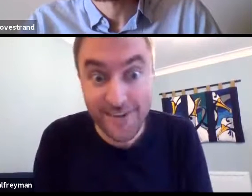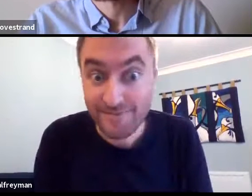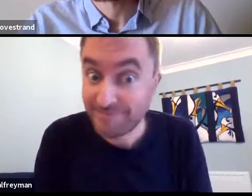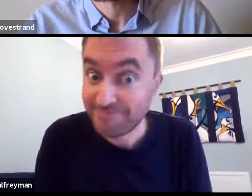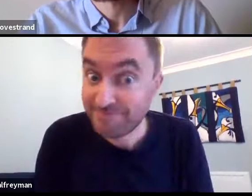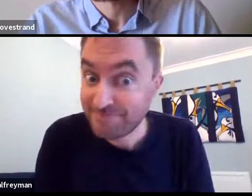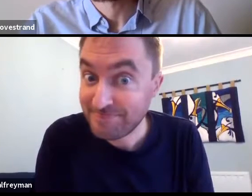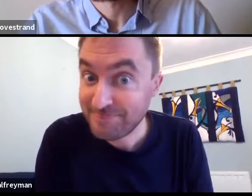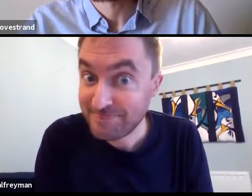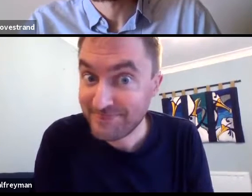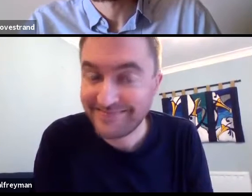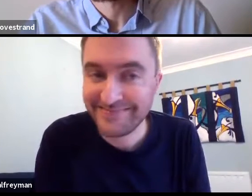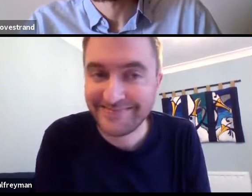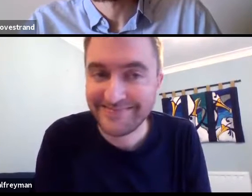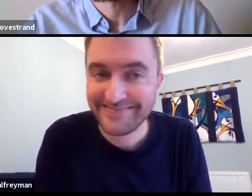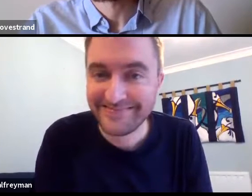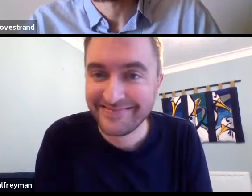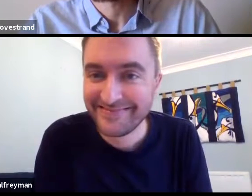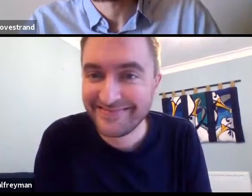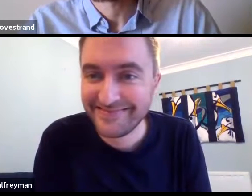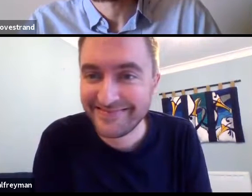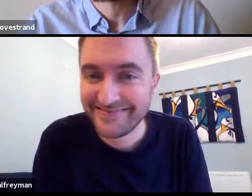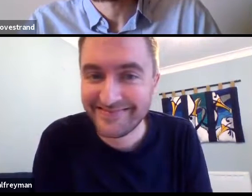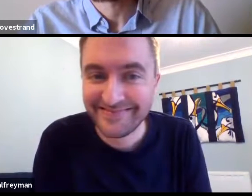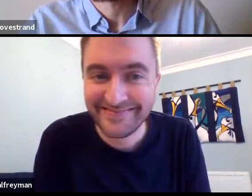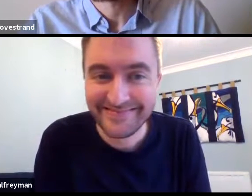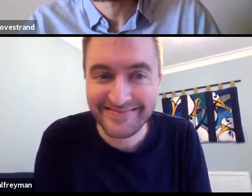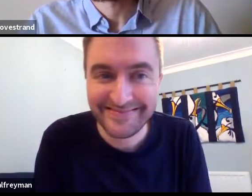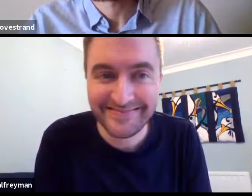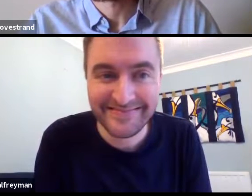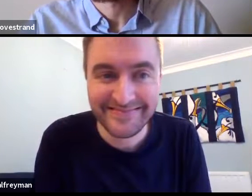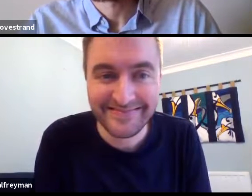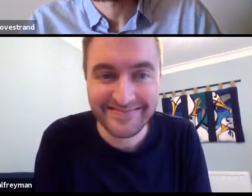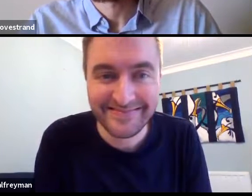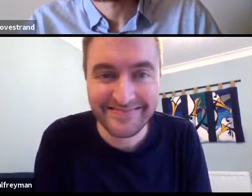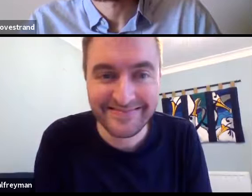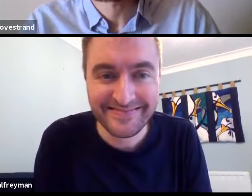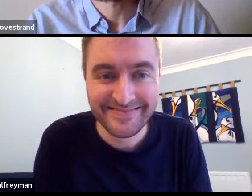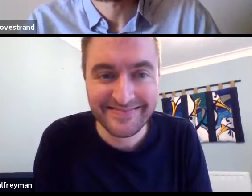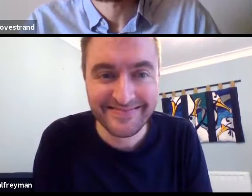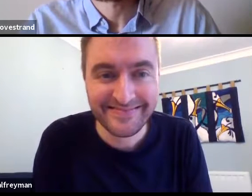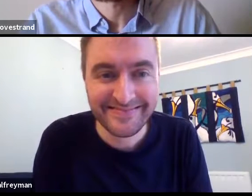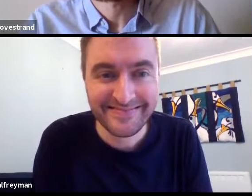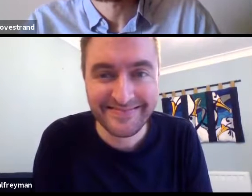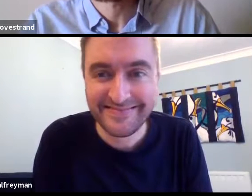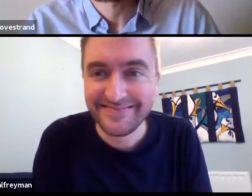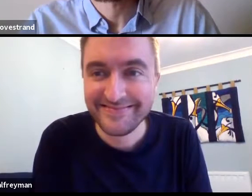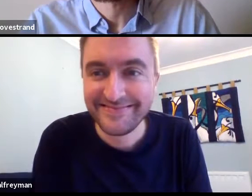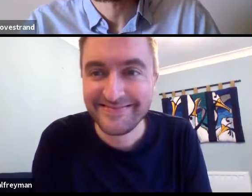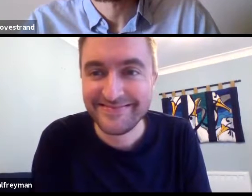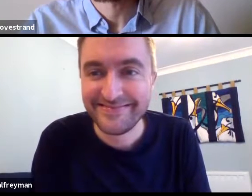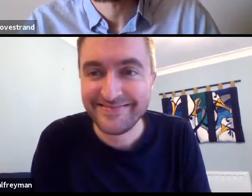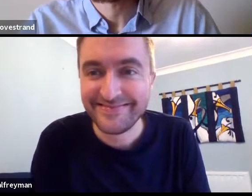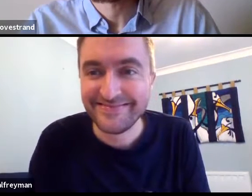do research yourself in this particular field. So maybe this is an area you have knowledge of yourself.